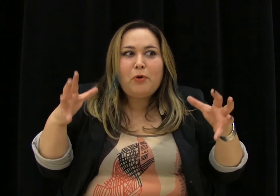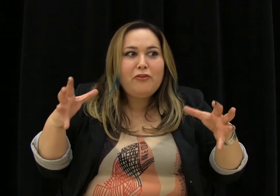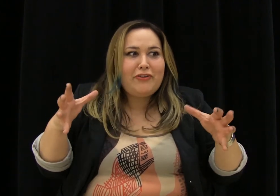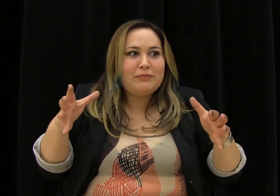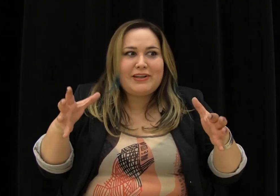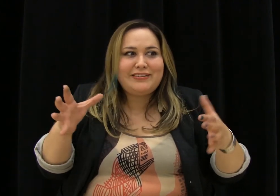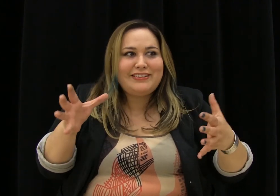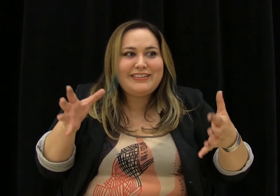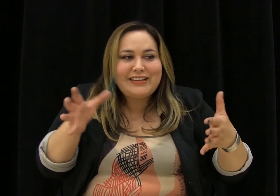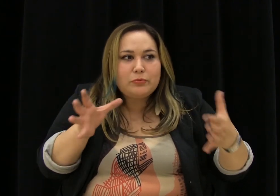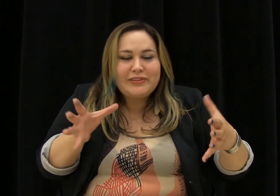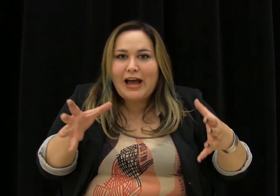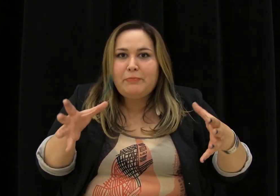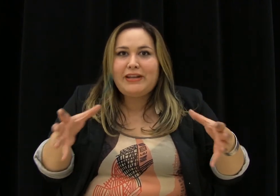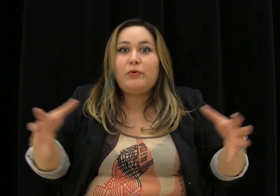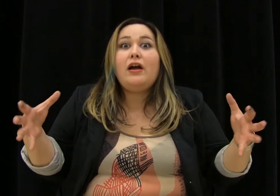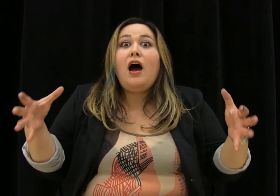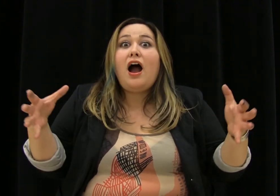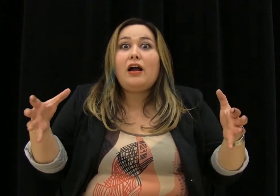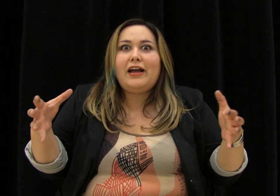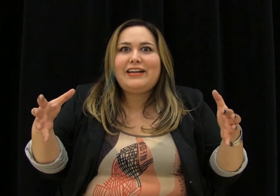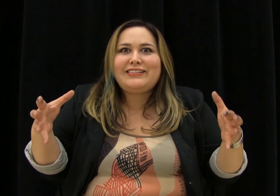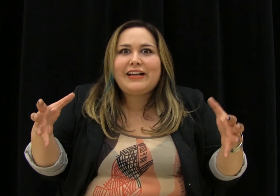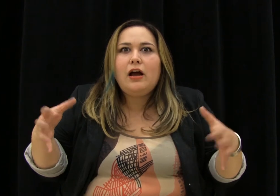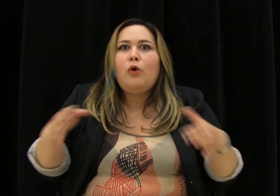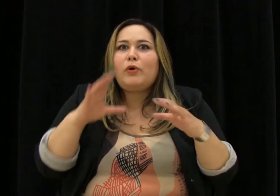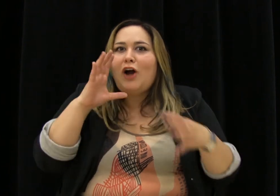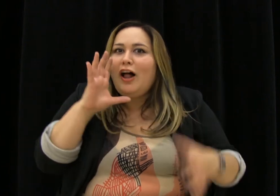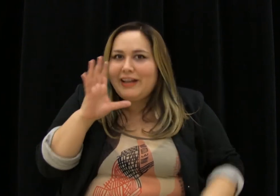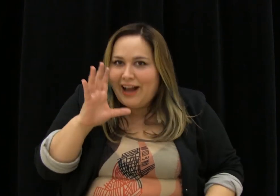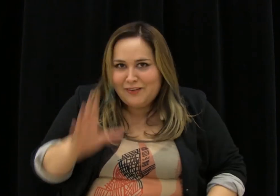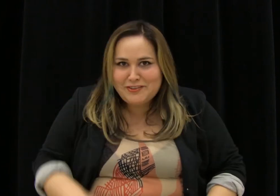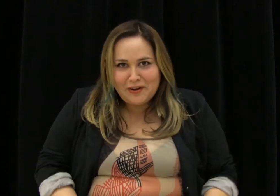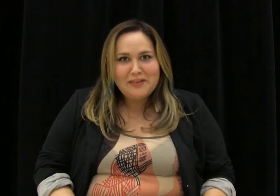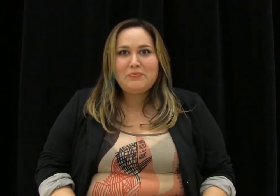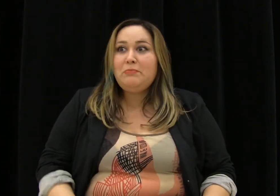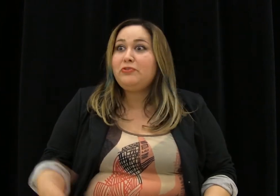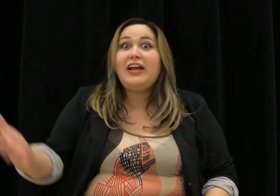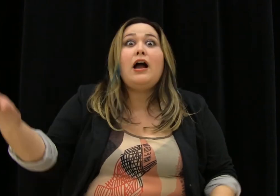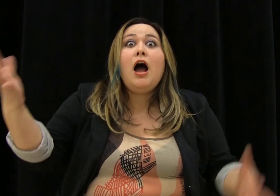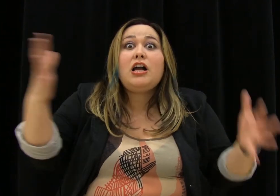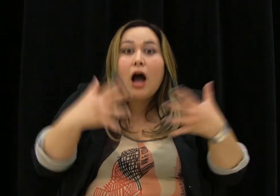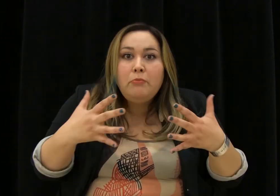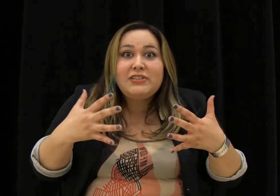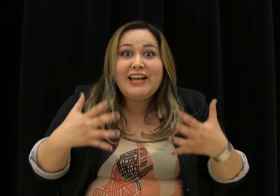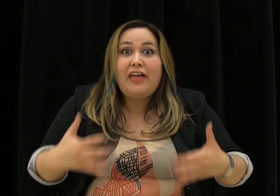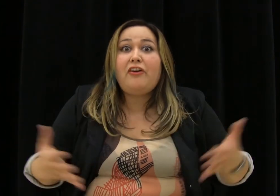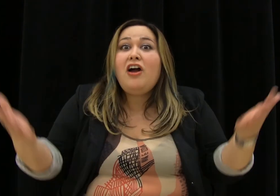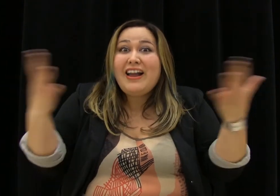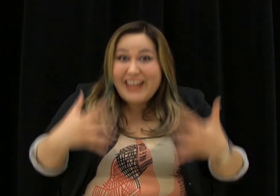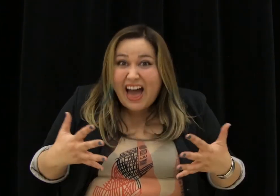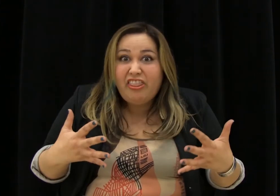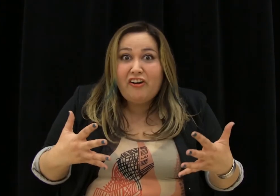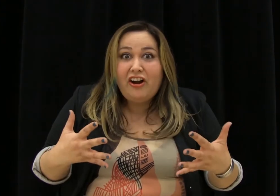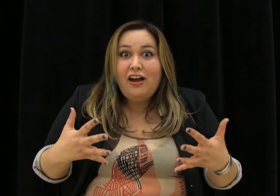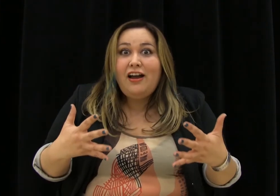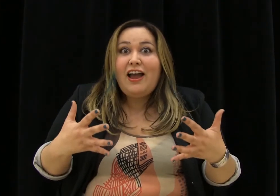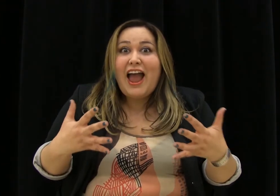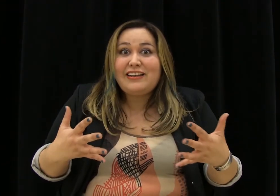perfect because that's what's happening. We are, it's like we're calling out to other people saying, come together, gather, and